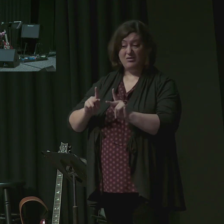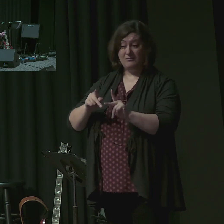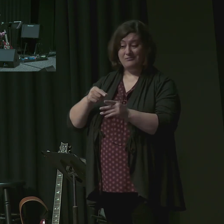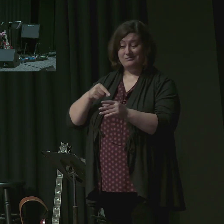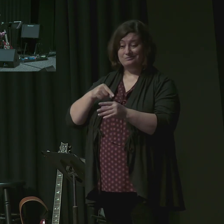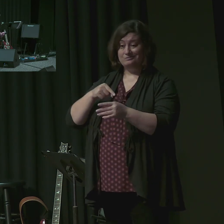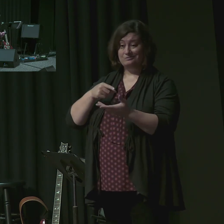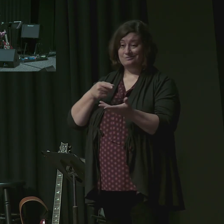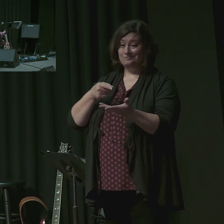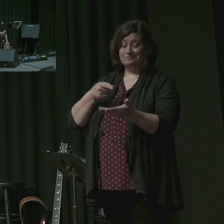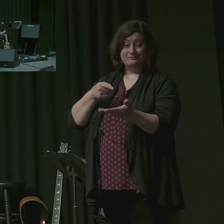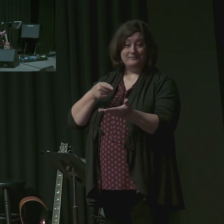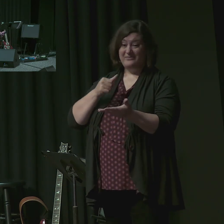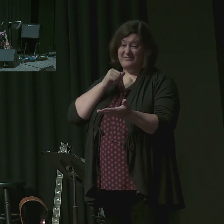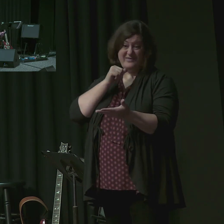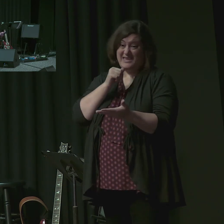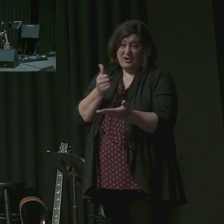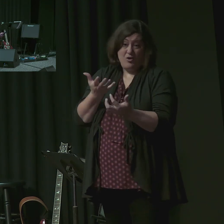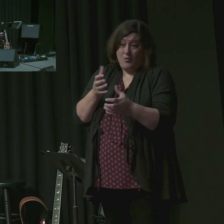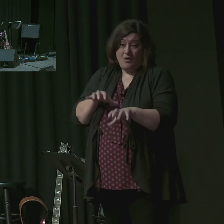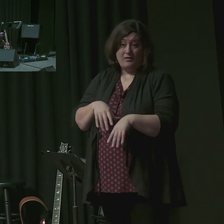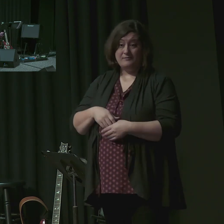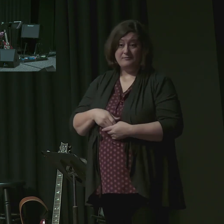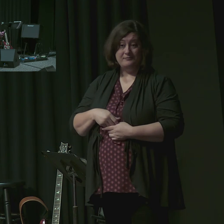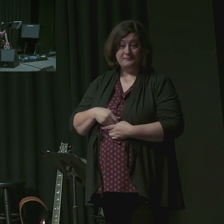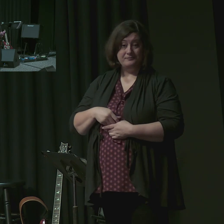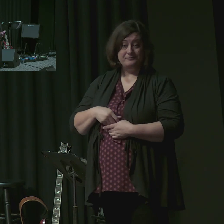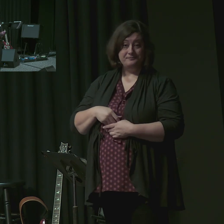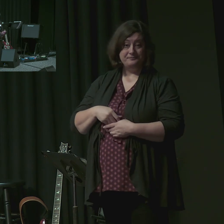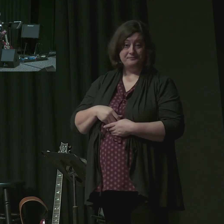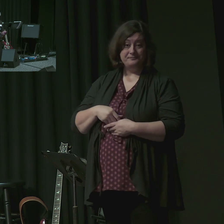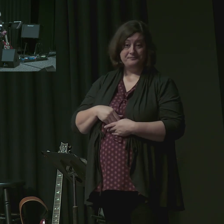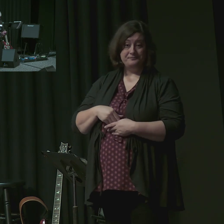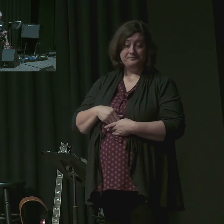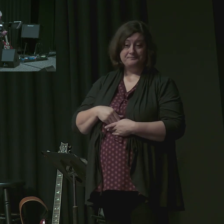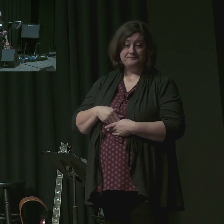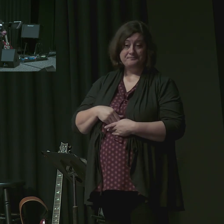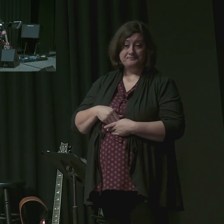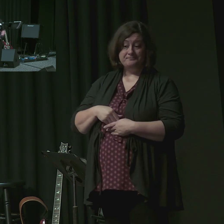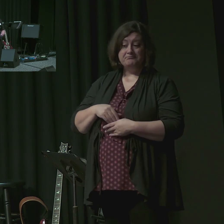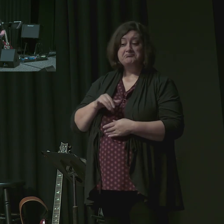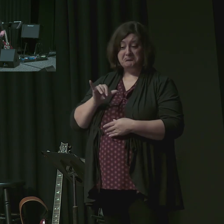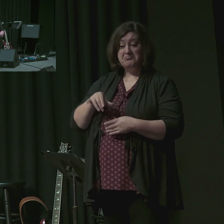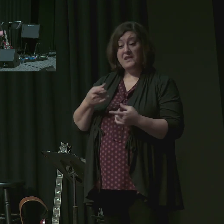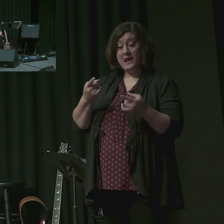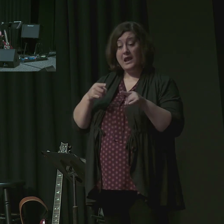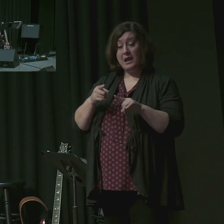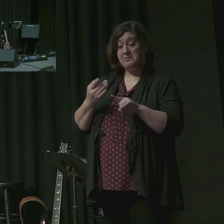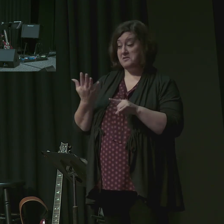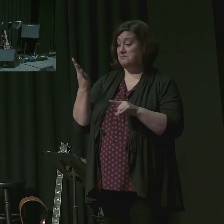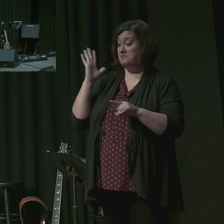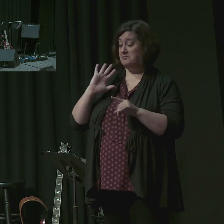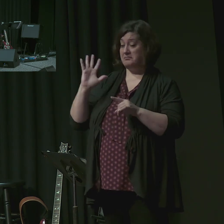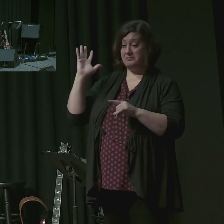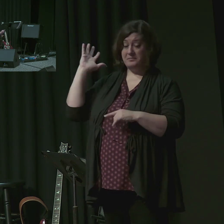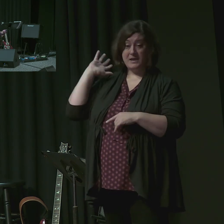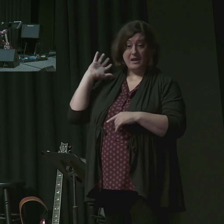So here is the sad decline that will be the context of Timothy's ministry and often